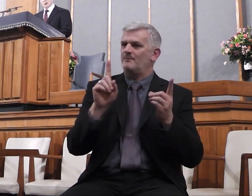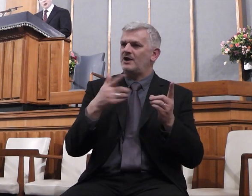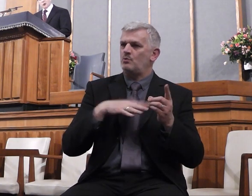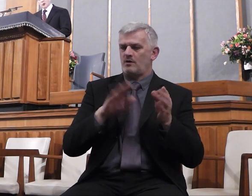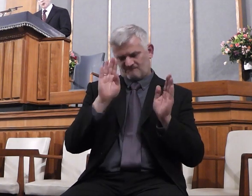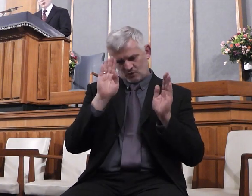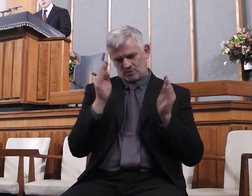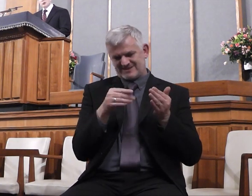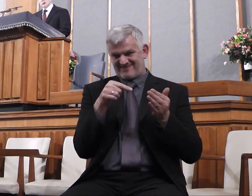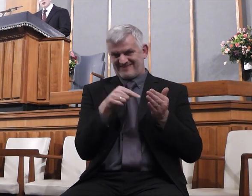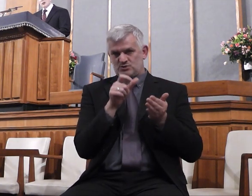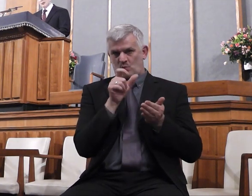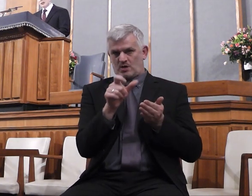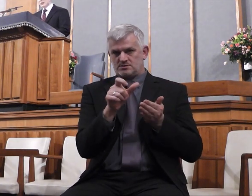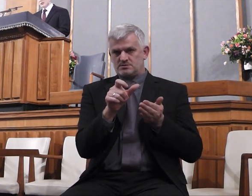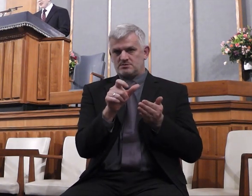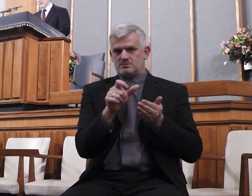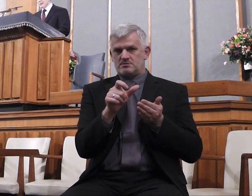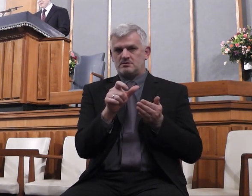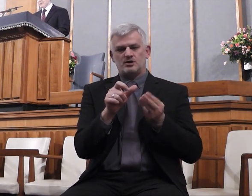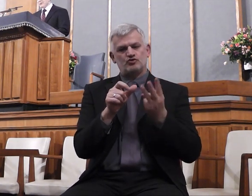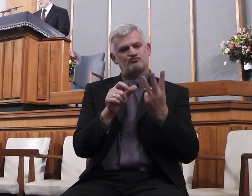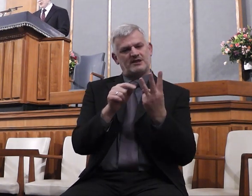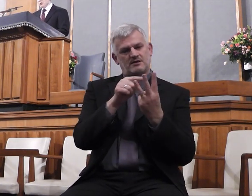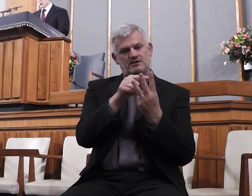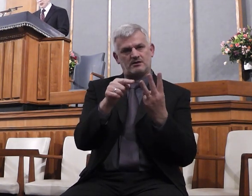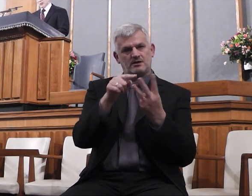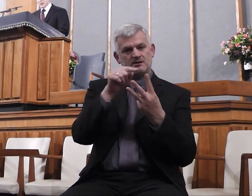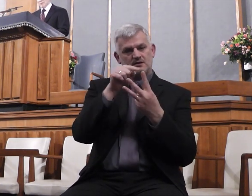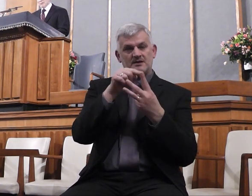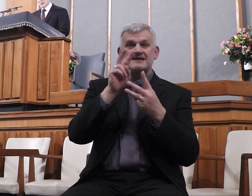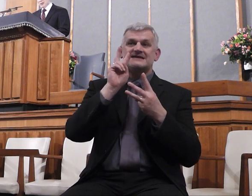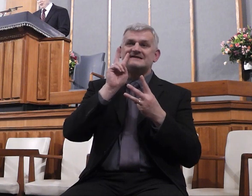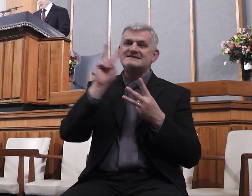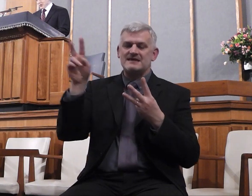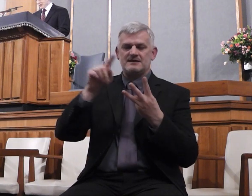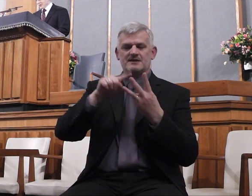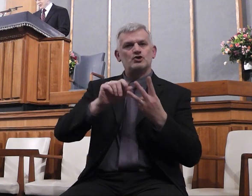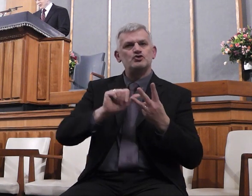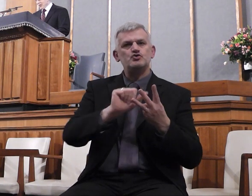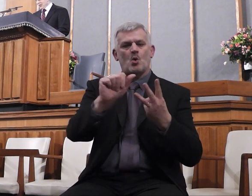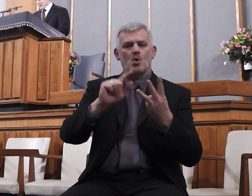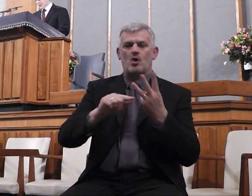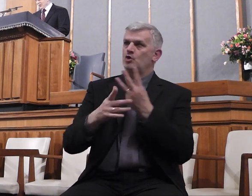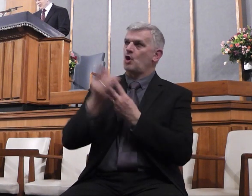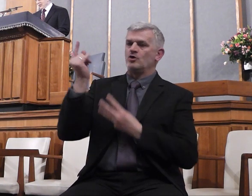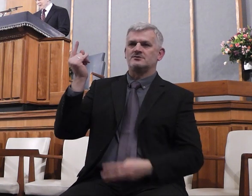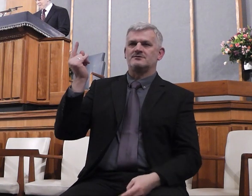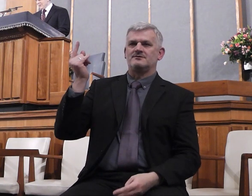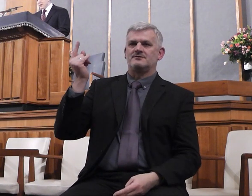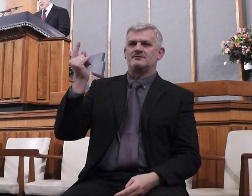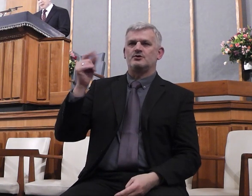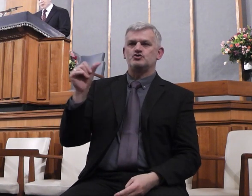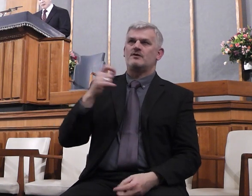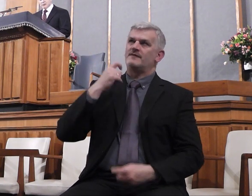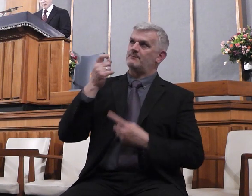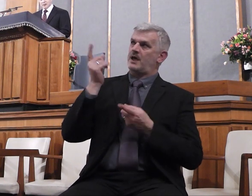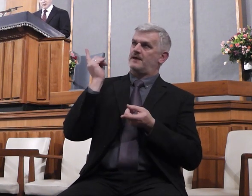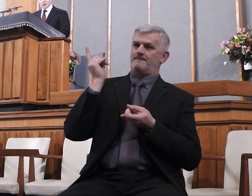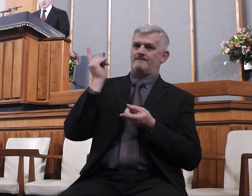Behold your God. See him. Look at him in a sense. Consider him. Now, the